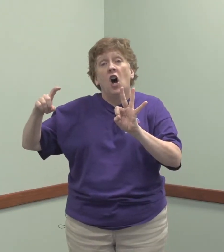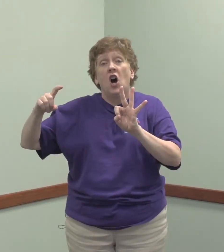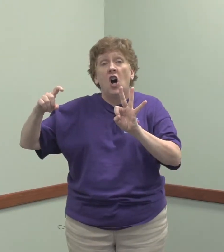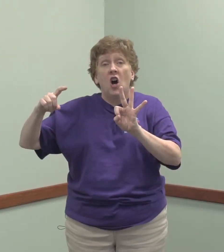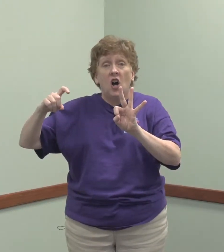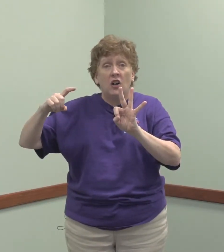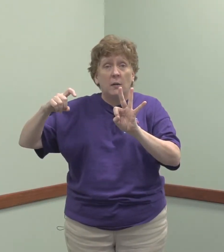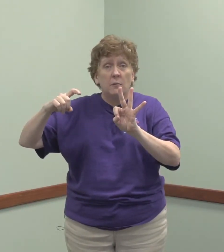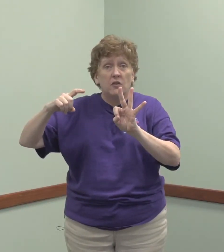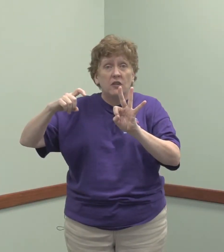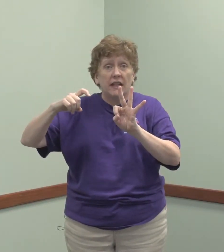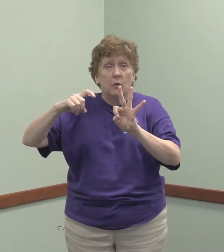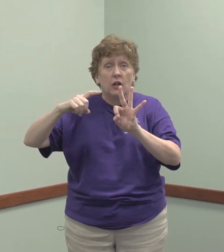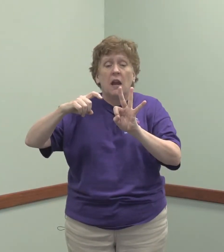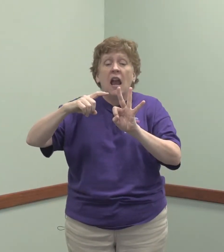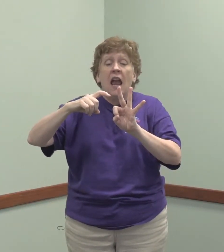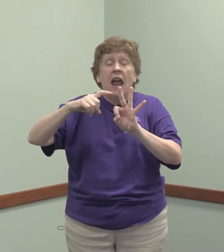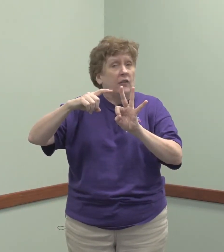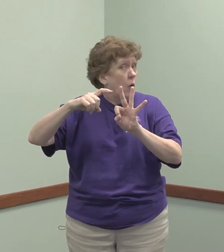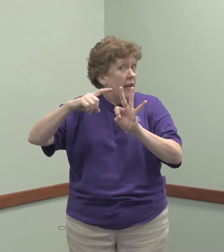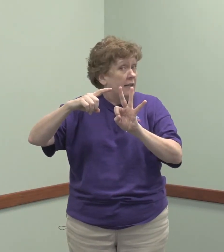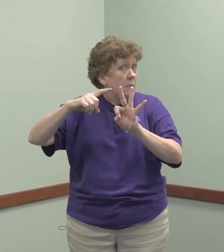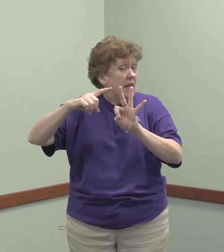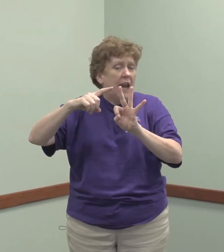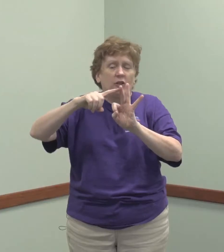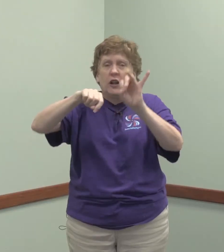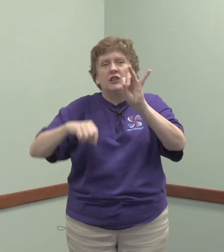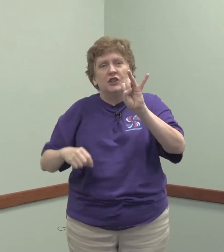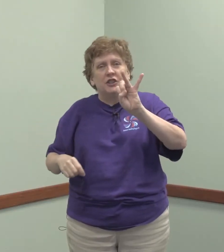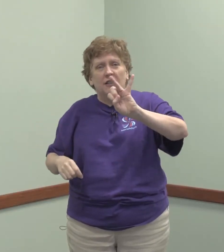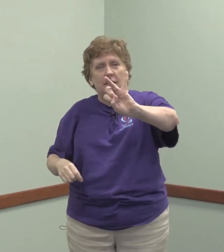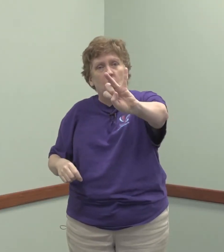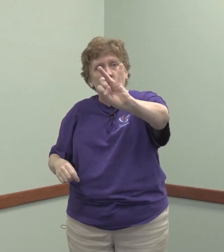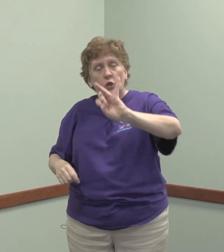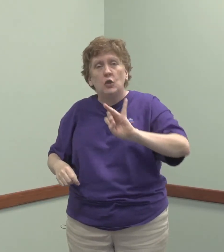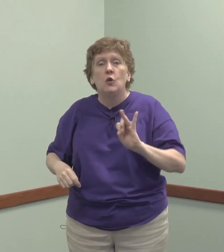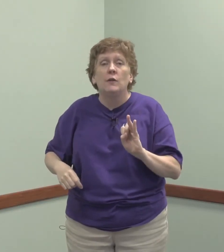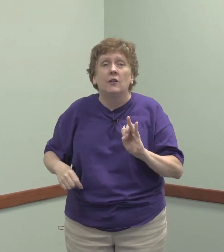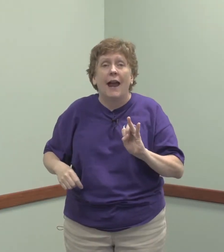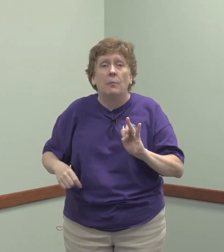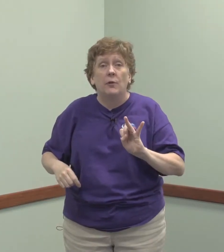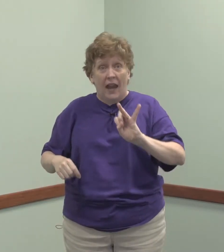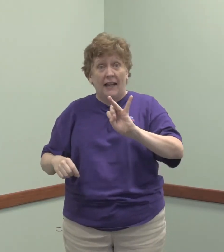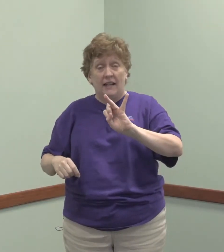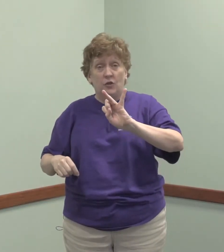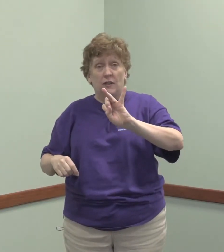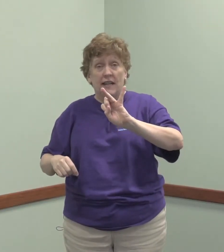comes Mr. Slinky Worm, as quiet as can be, and crunch. Two little apples hanging in a tree,